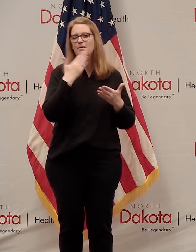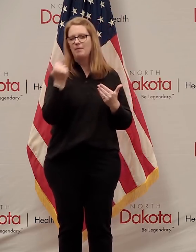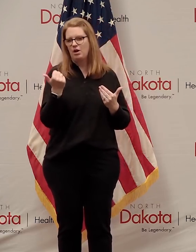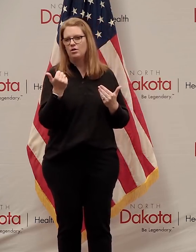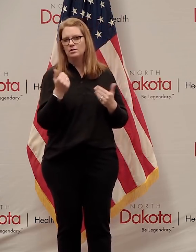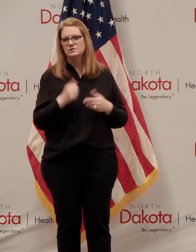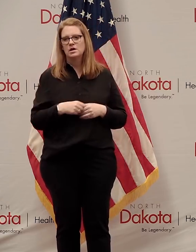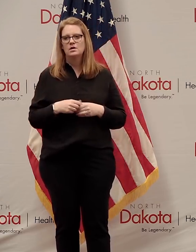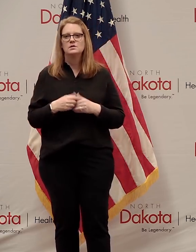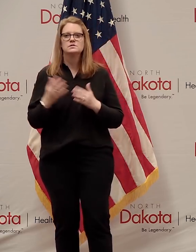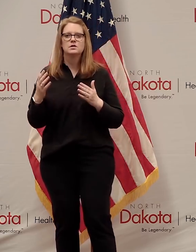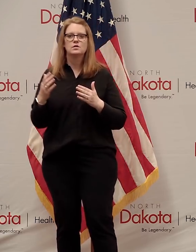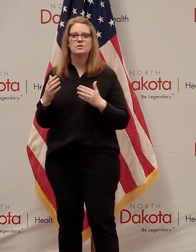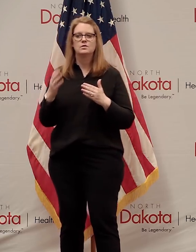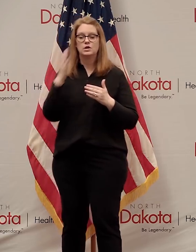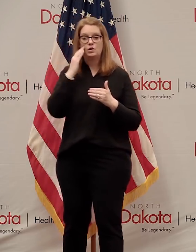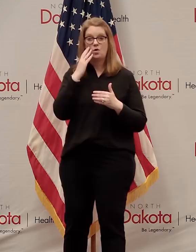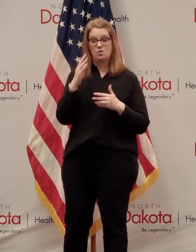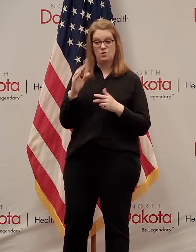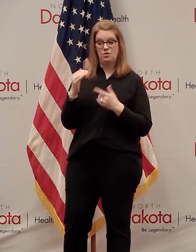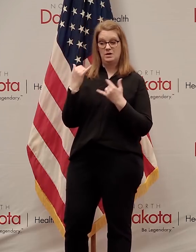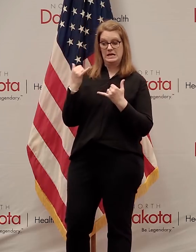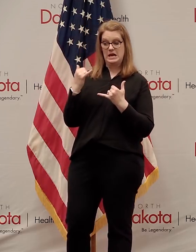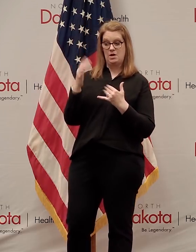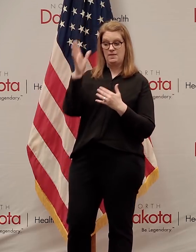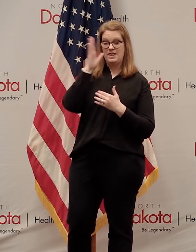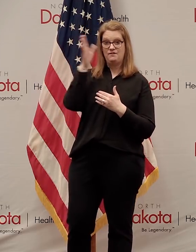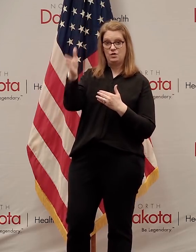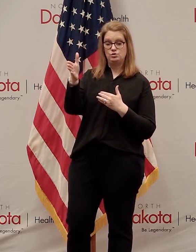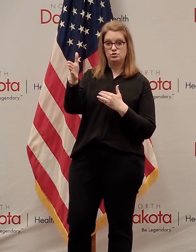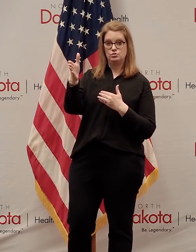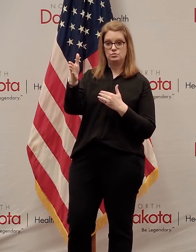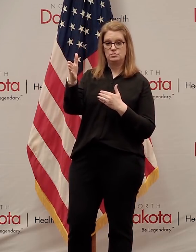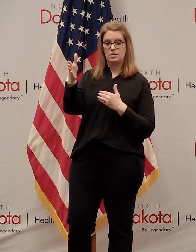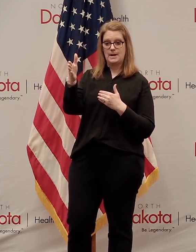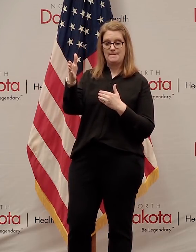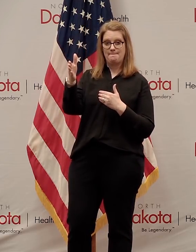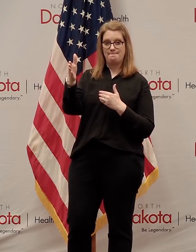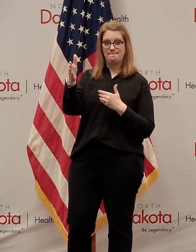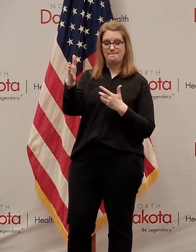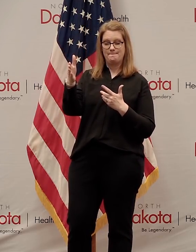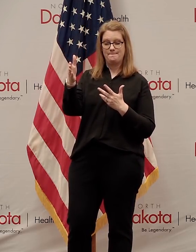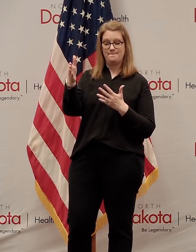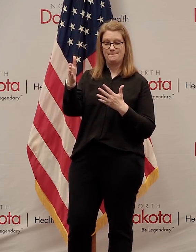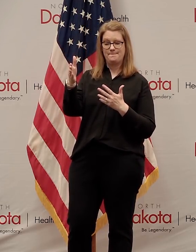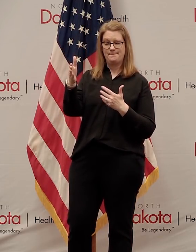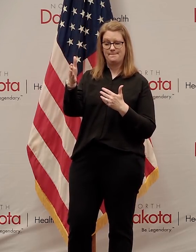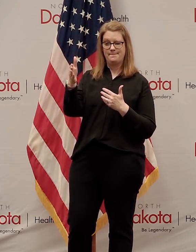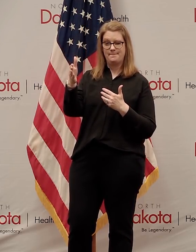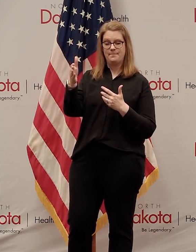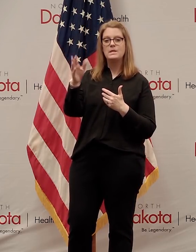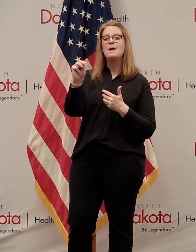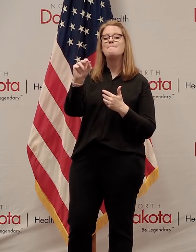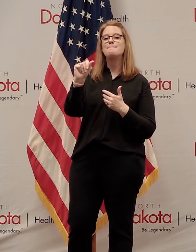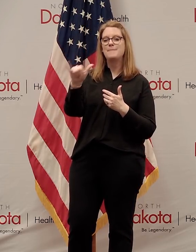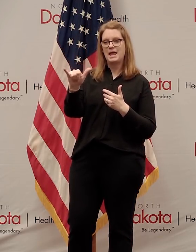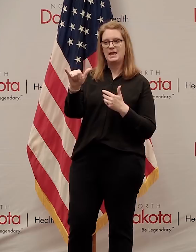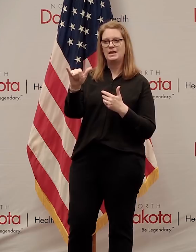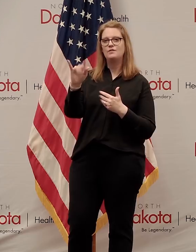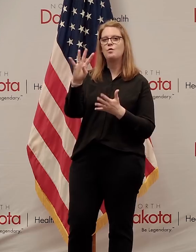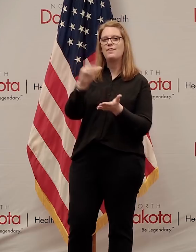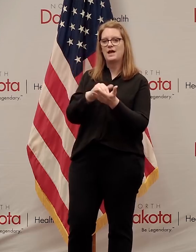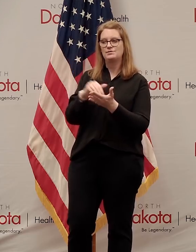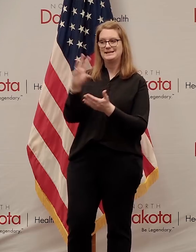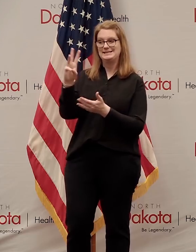to 4,000 tests in May and 6